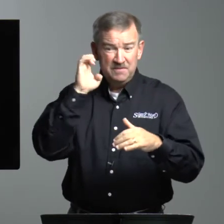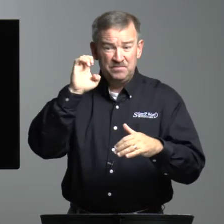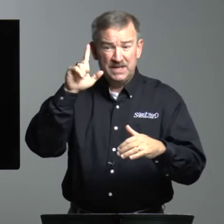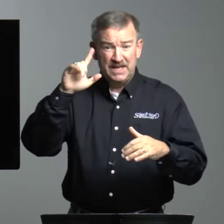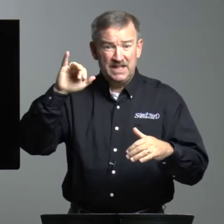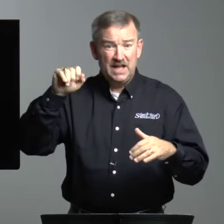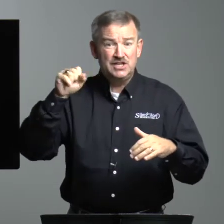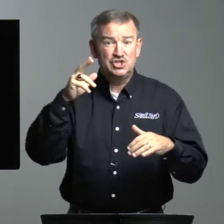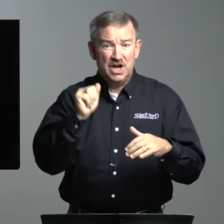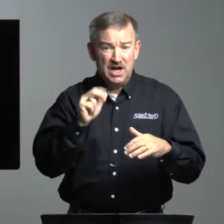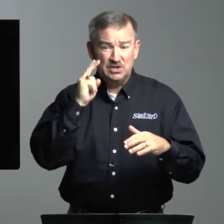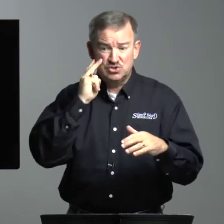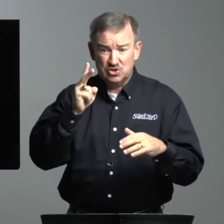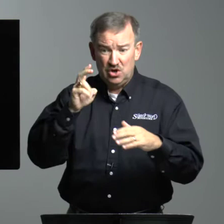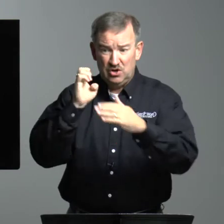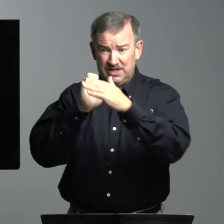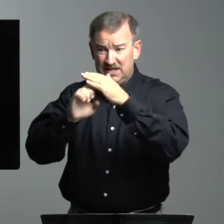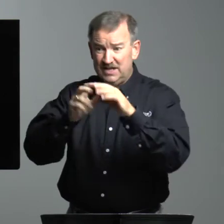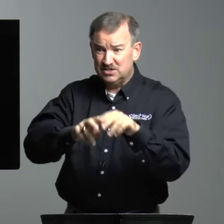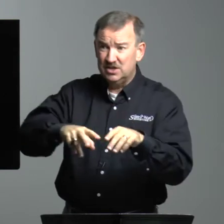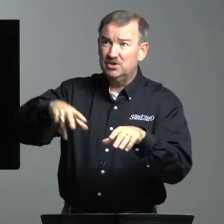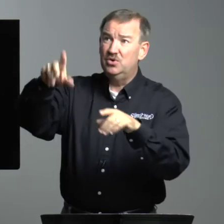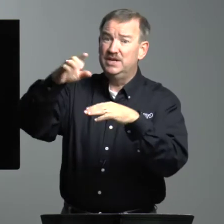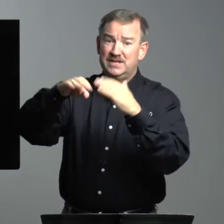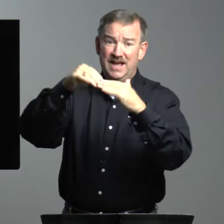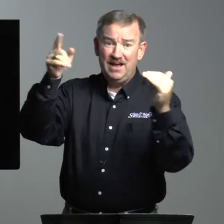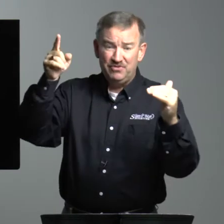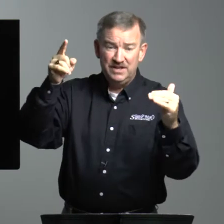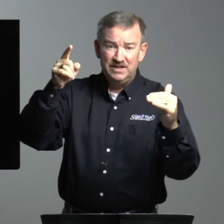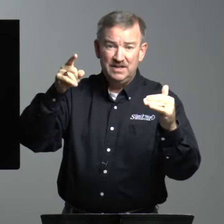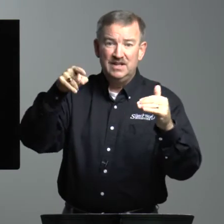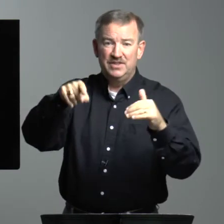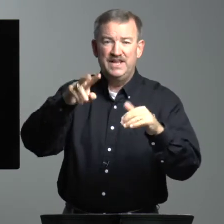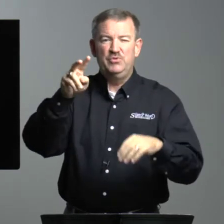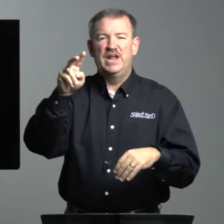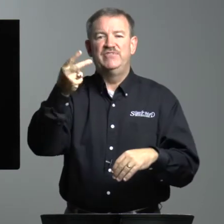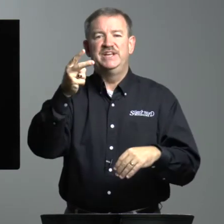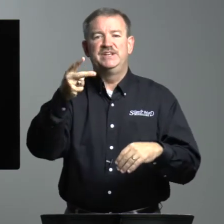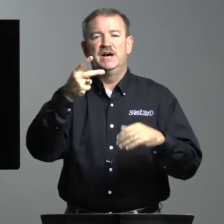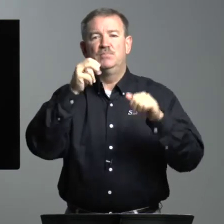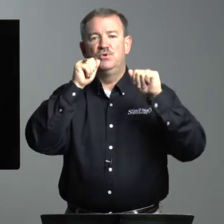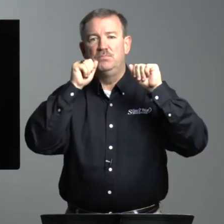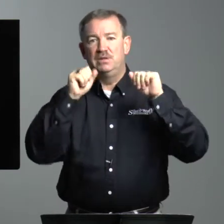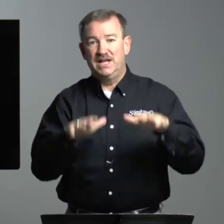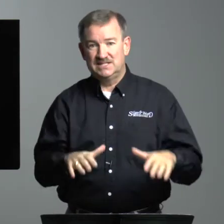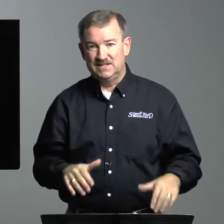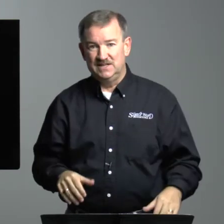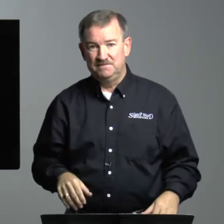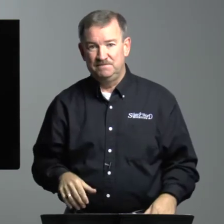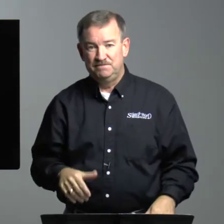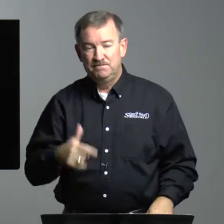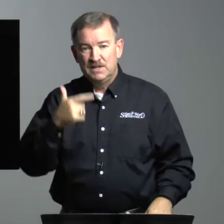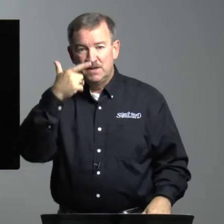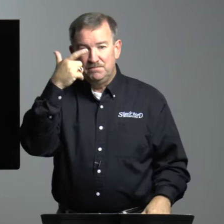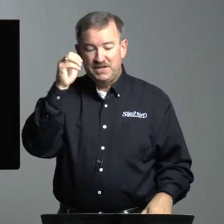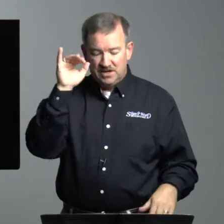Elisha saw Elijah go into heaven, that he would have a double blessing. Because